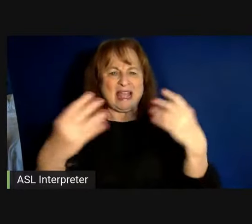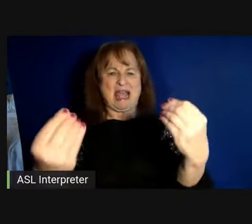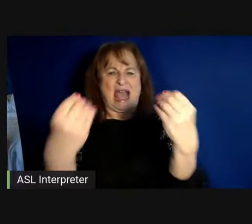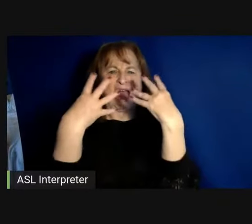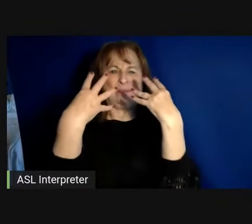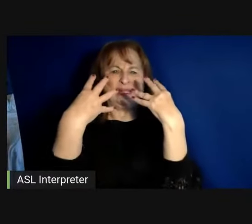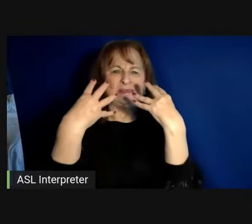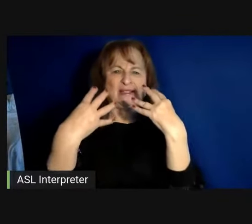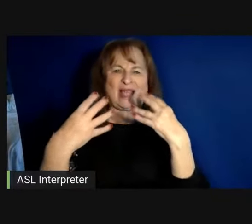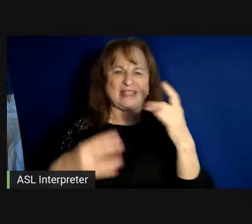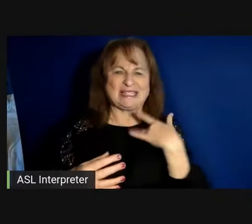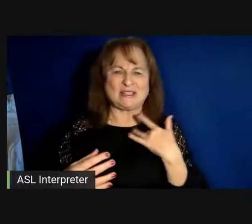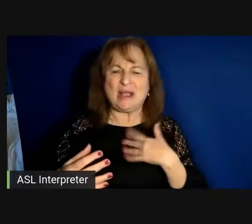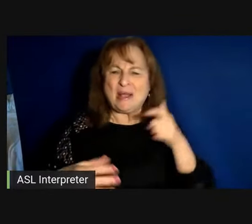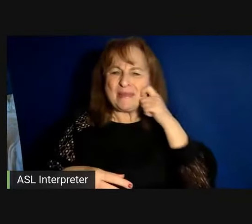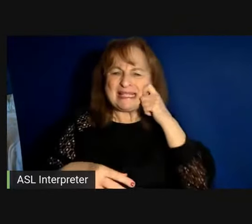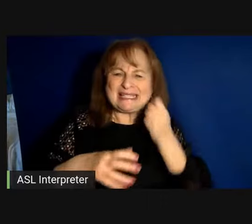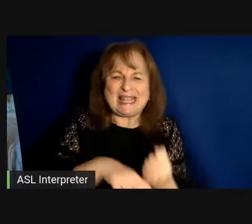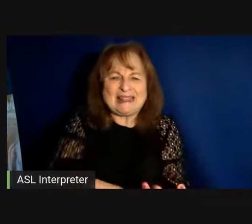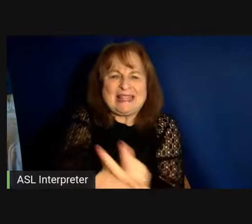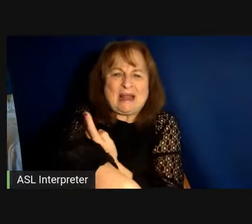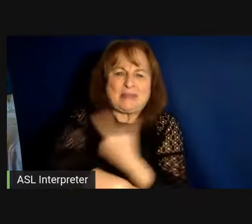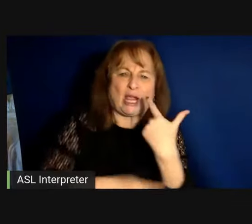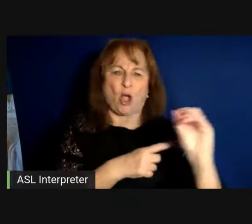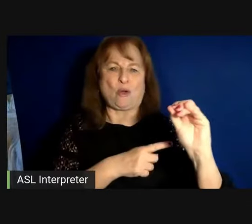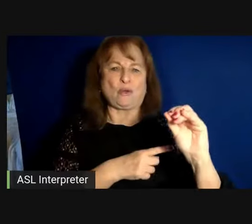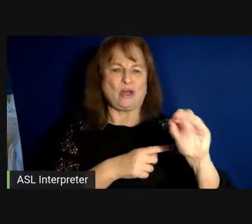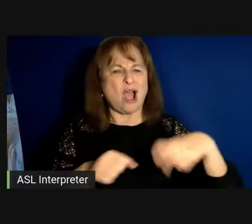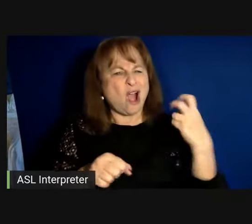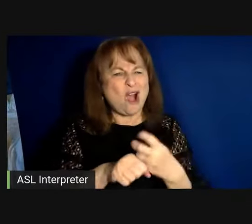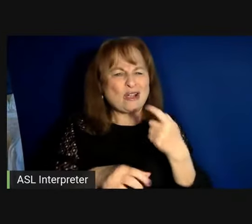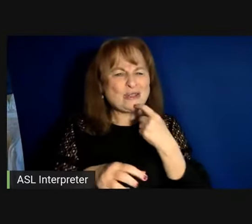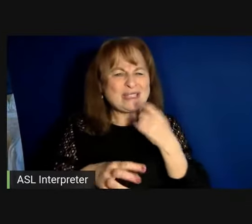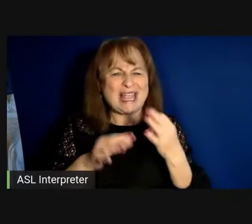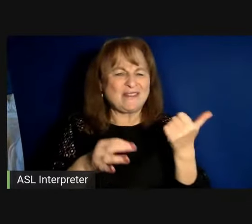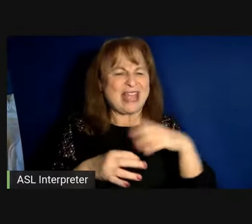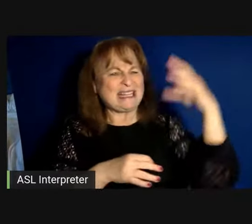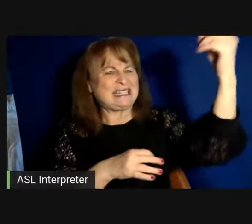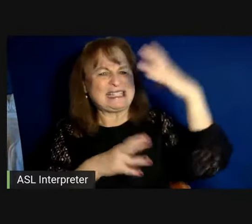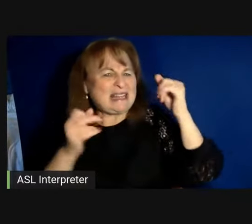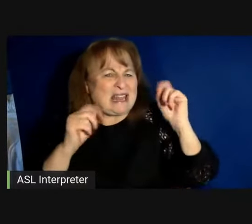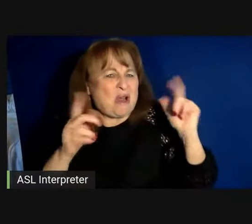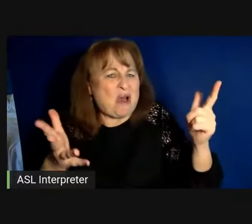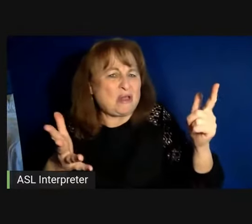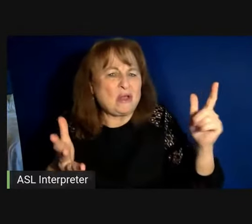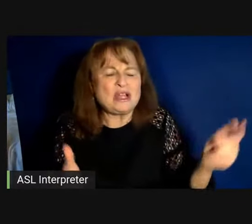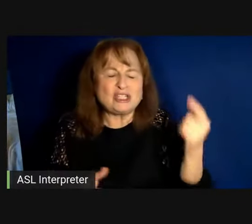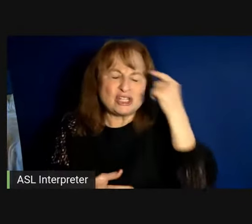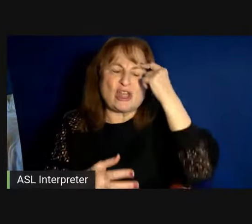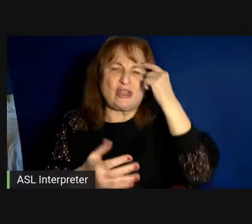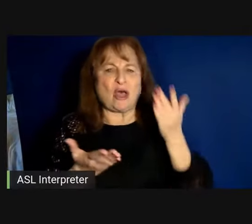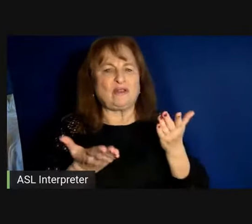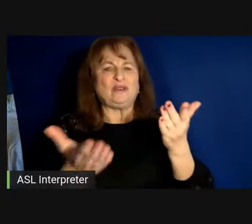steady at the sensor and my skin that lit up like go hard to say if there was sun at all or just the